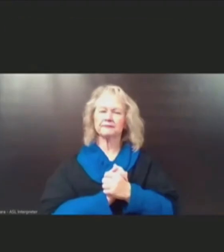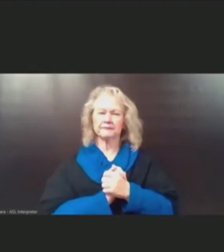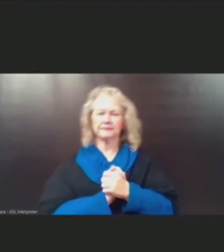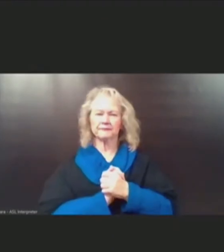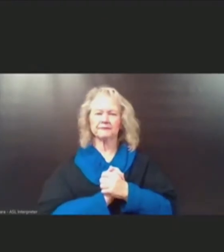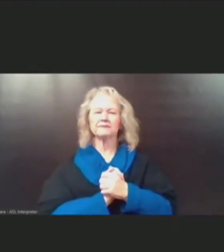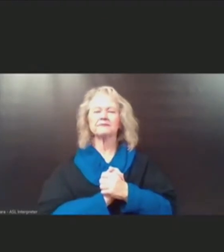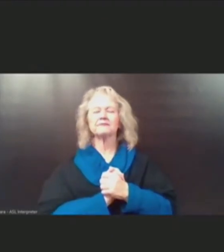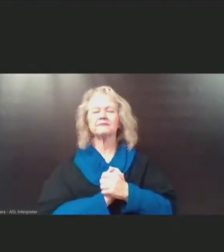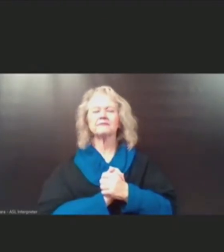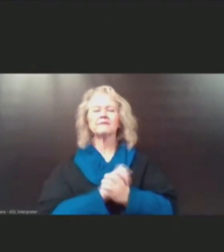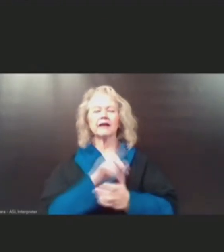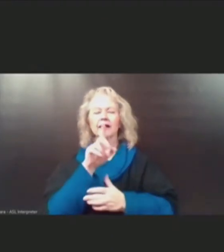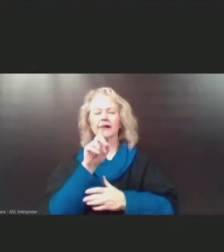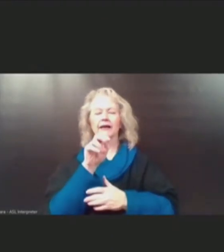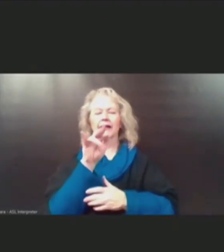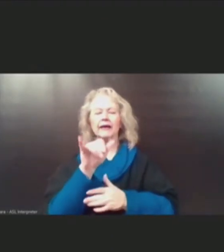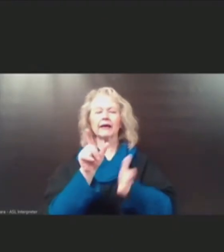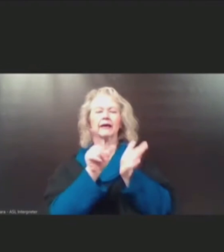The day of New London.